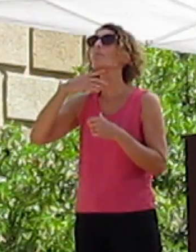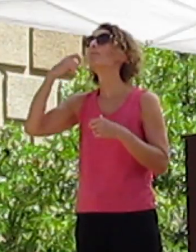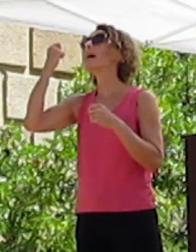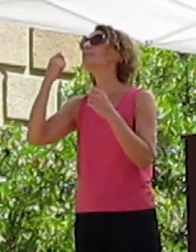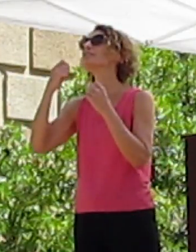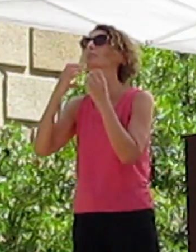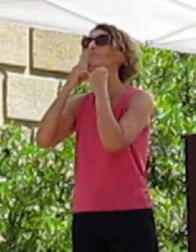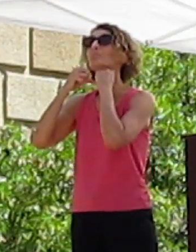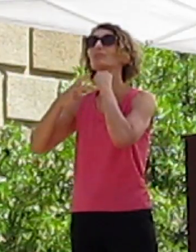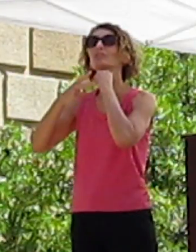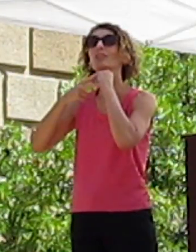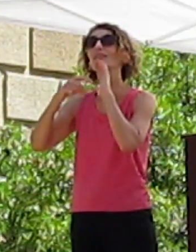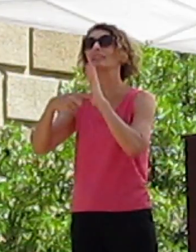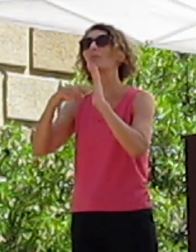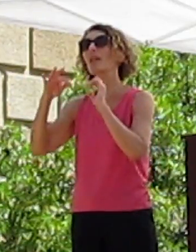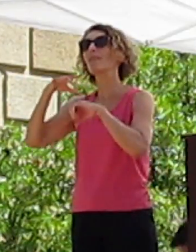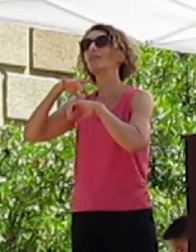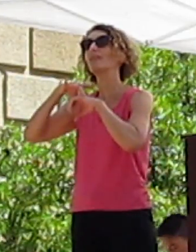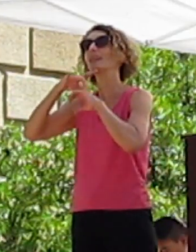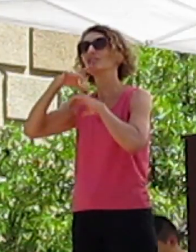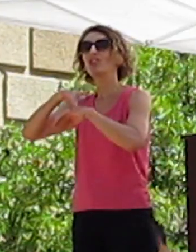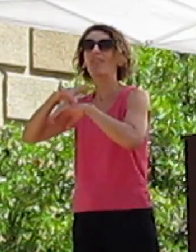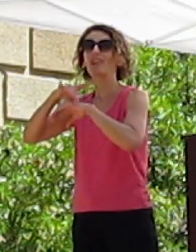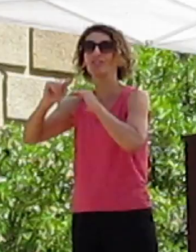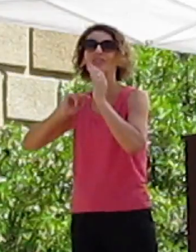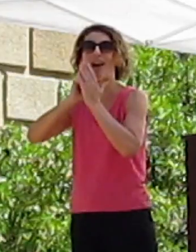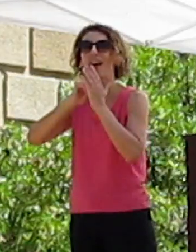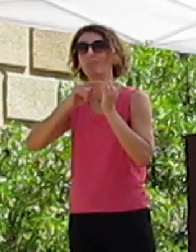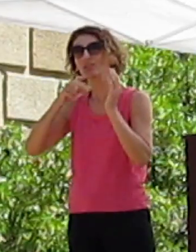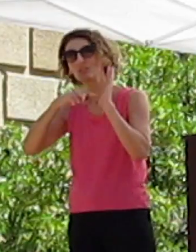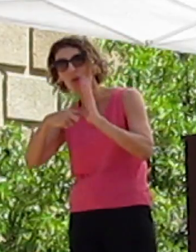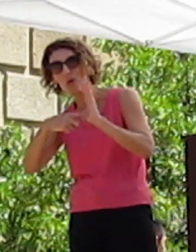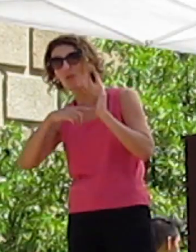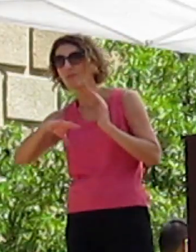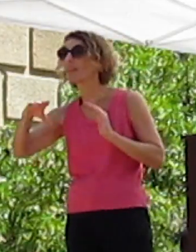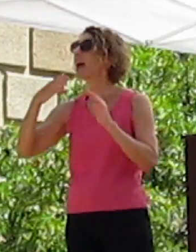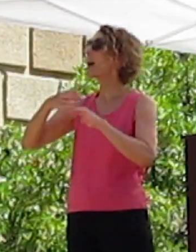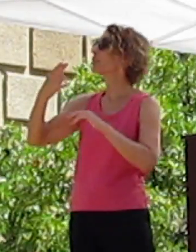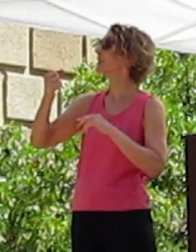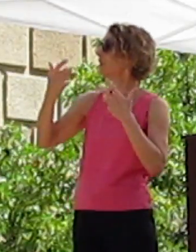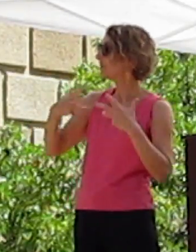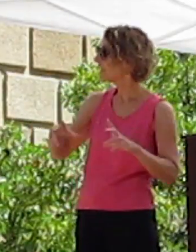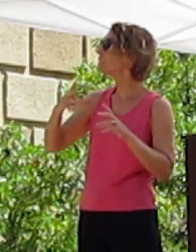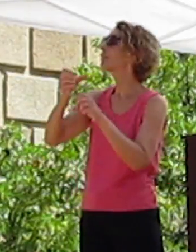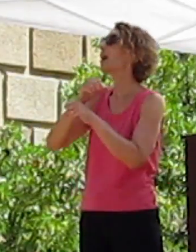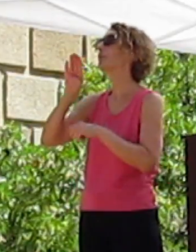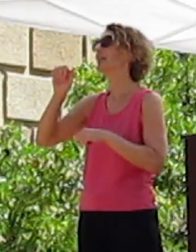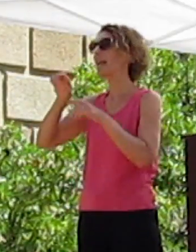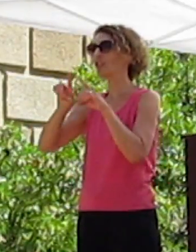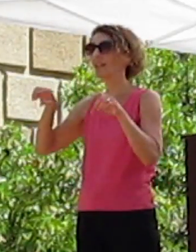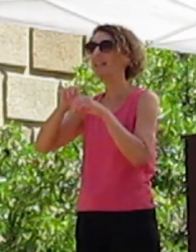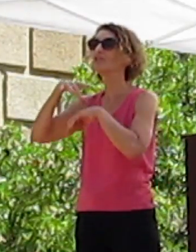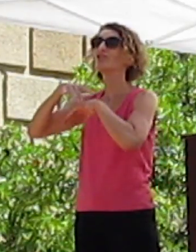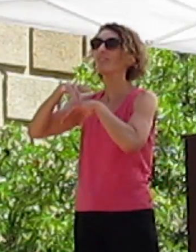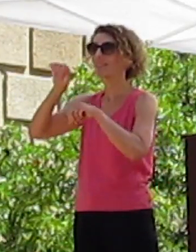geologic time. After high school, I went on and got my bachelor's degree in geological sciences, and